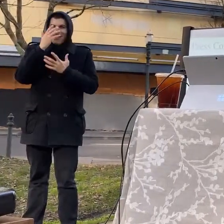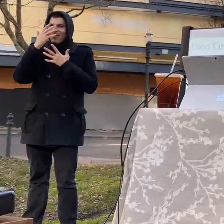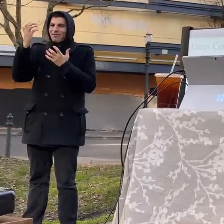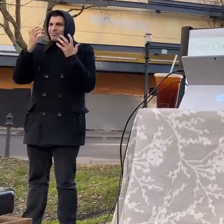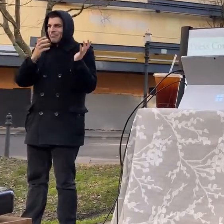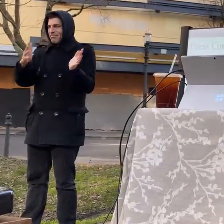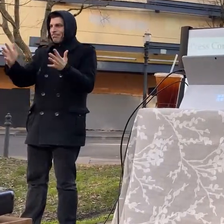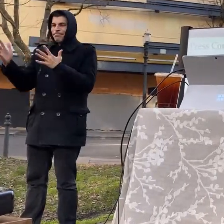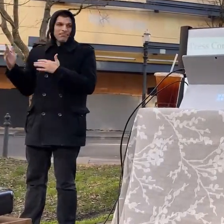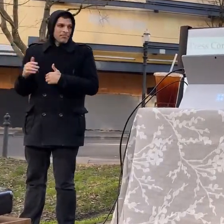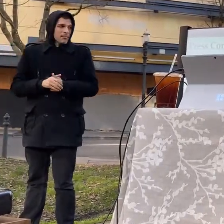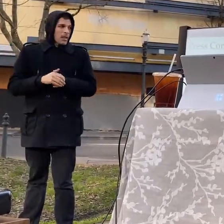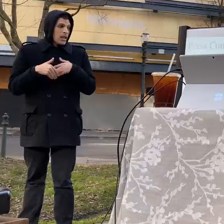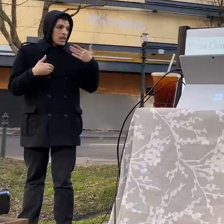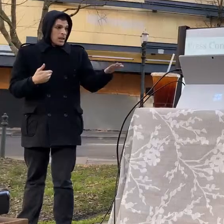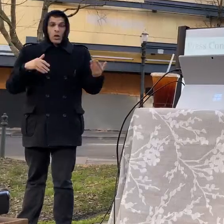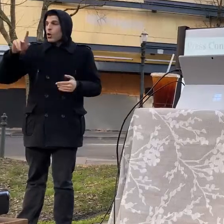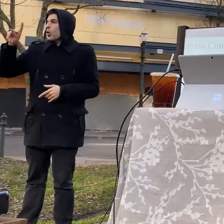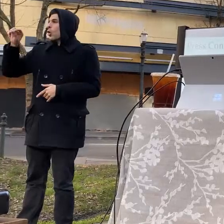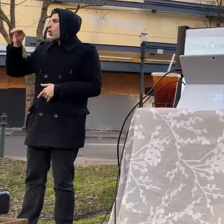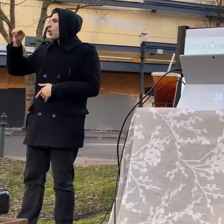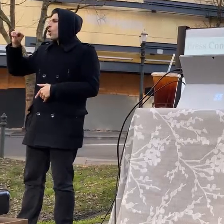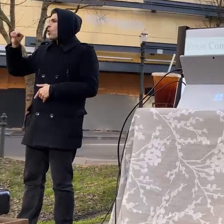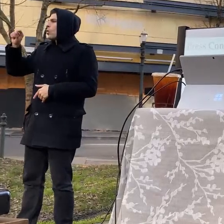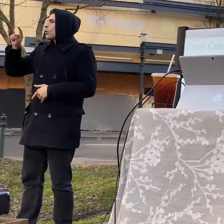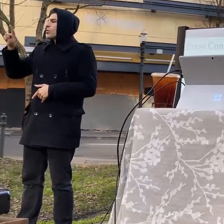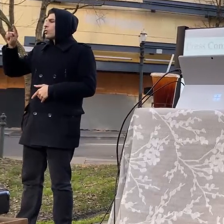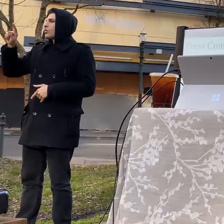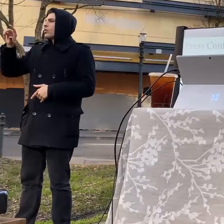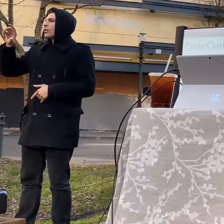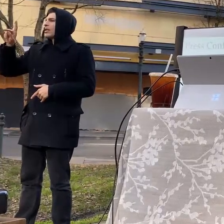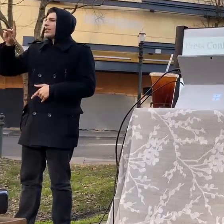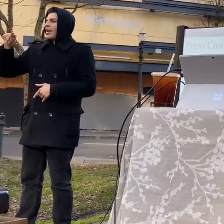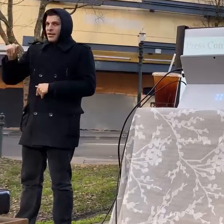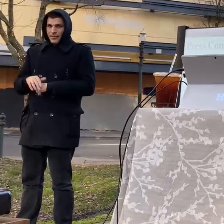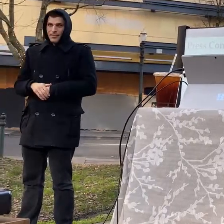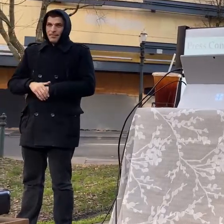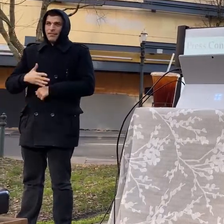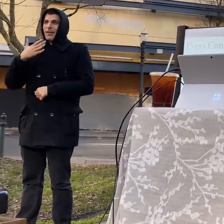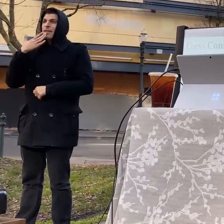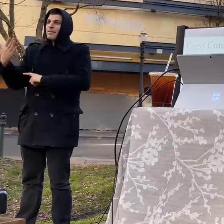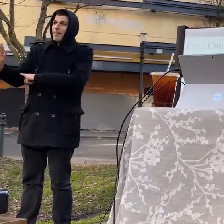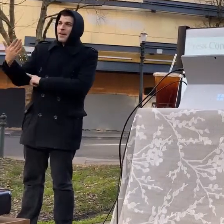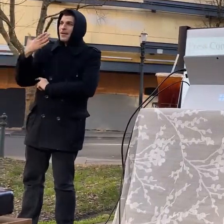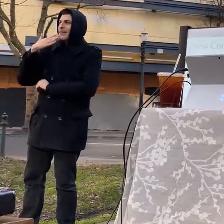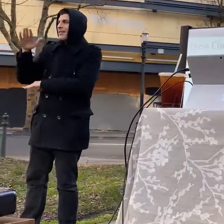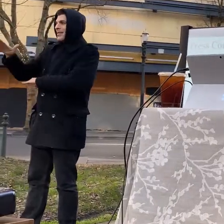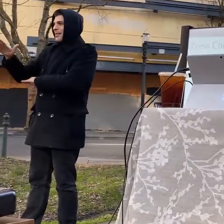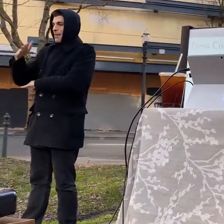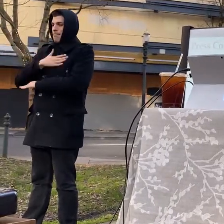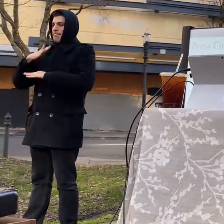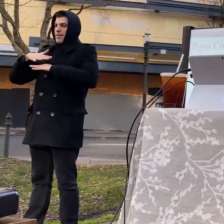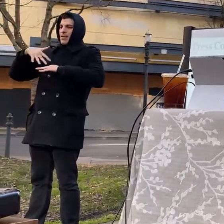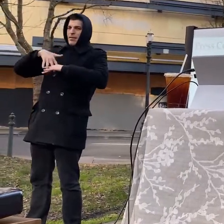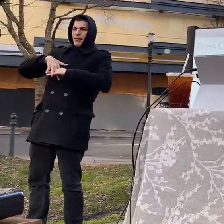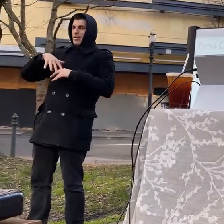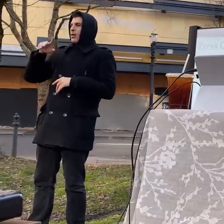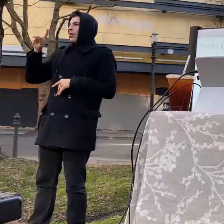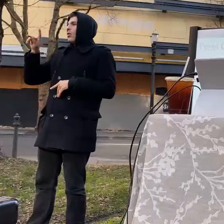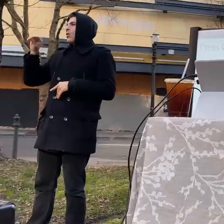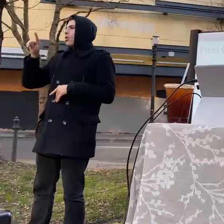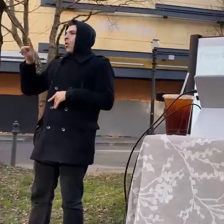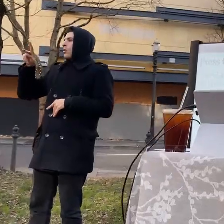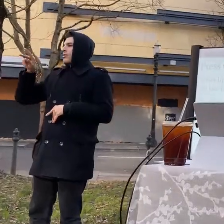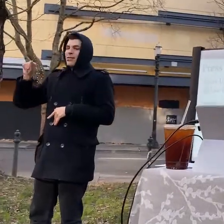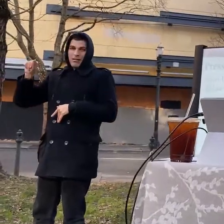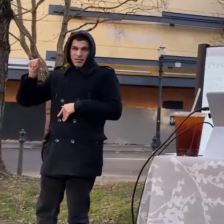just just gonna share a little bit about um uh chinook people i know in my life uh people that i've met here people